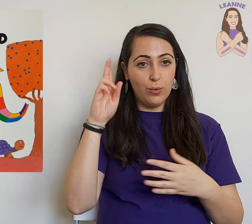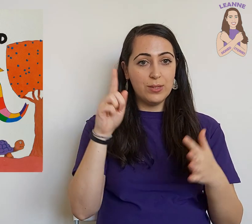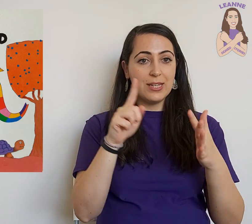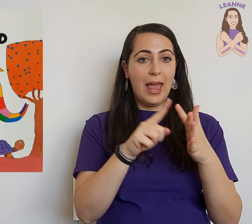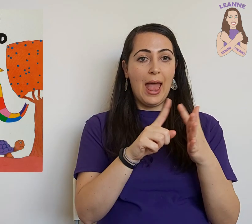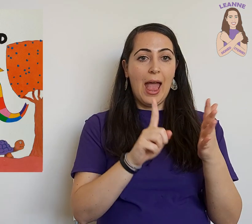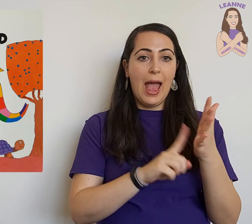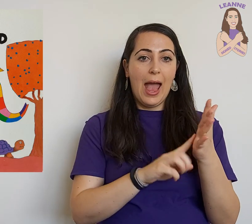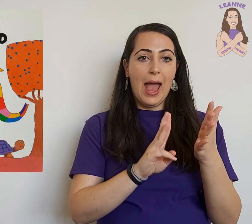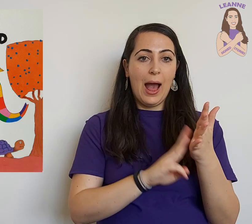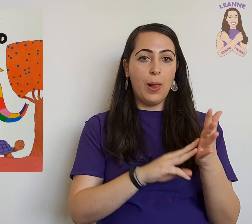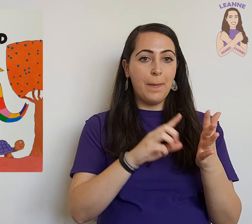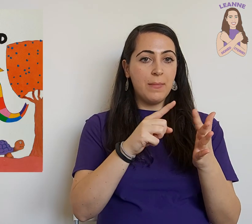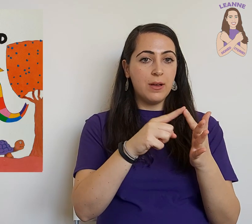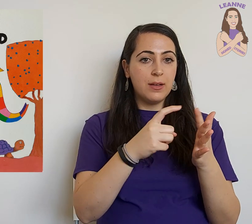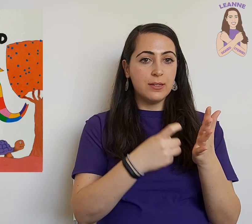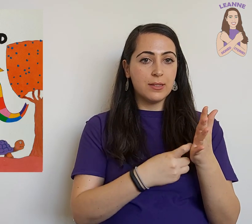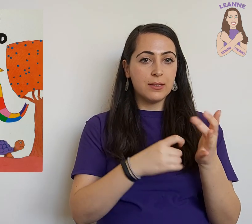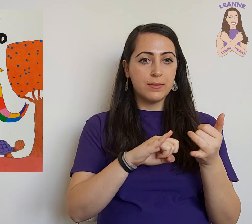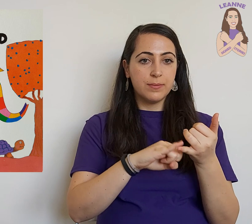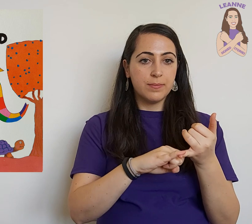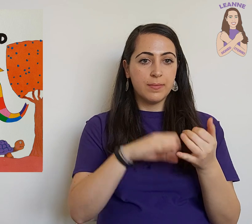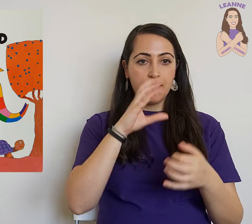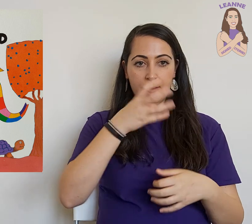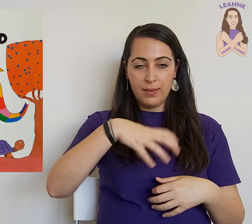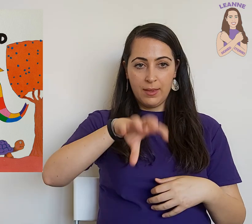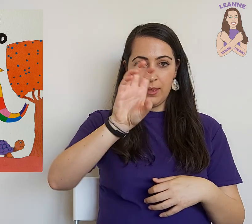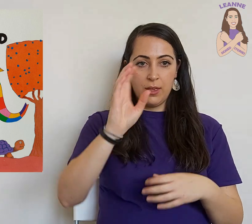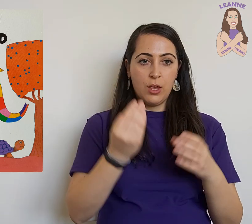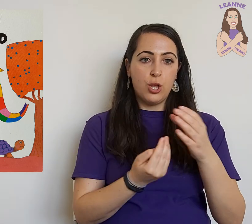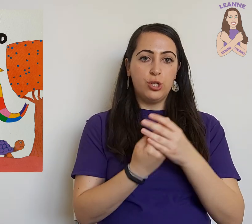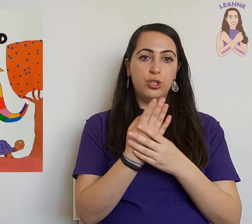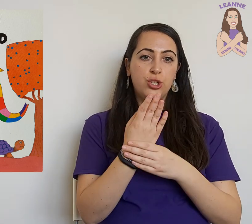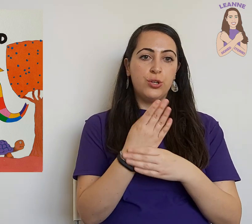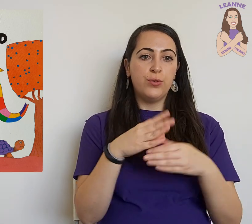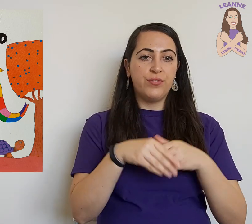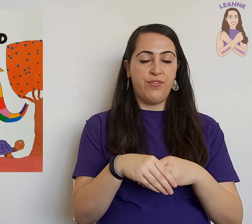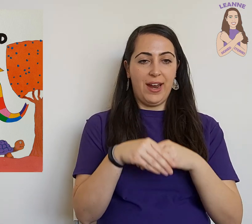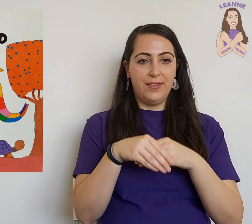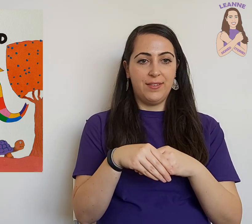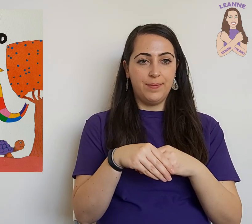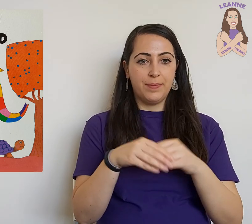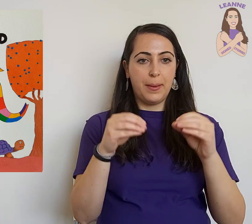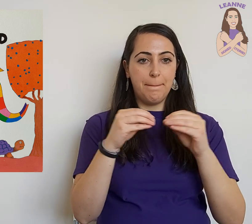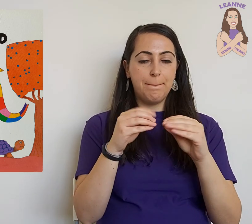Elmer's New Friend by